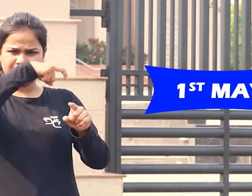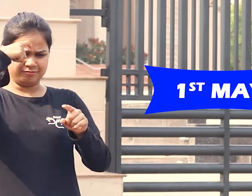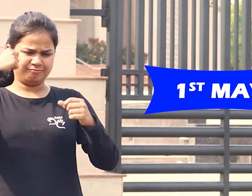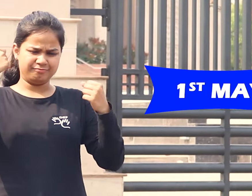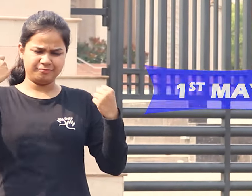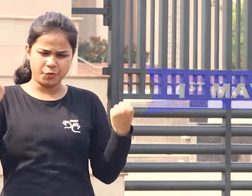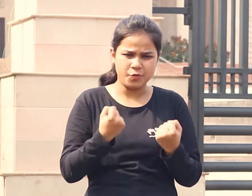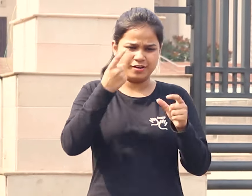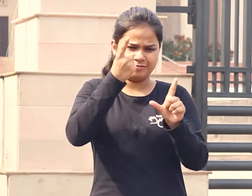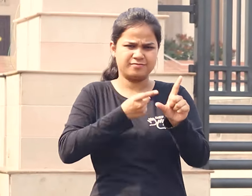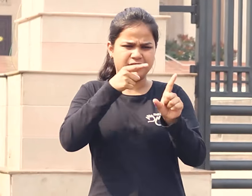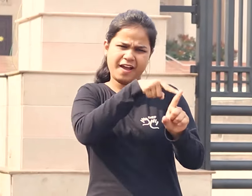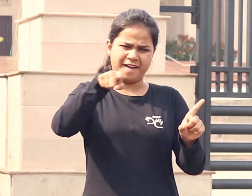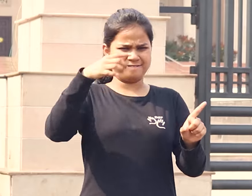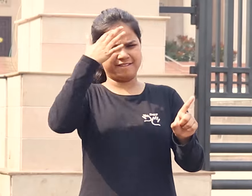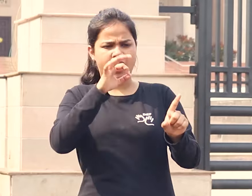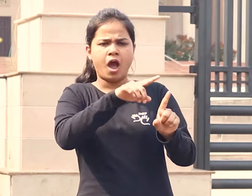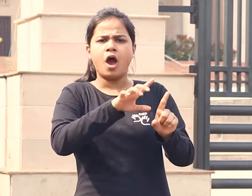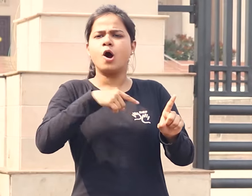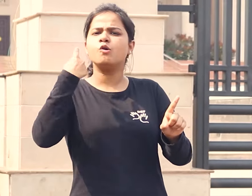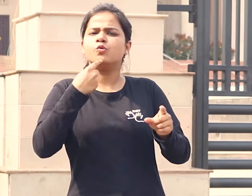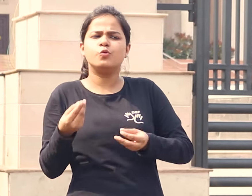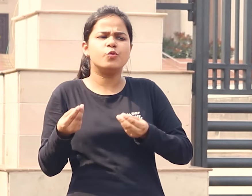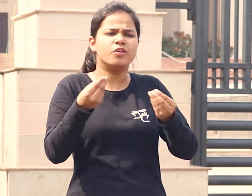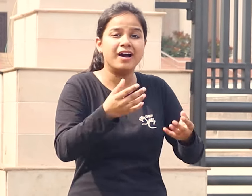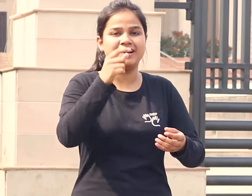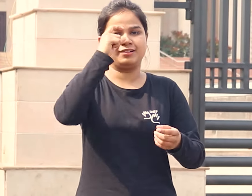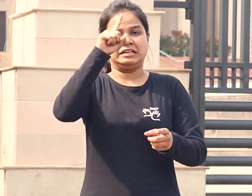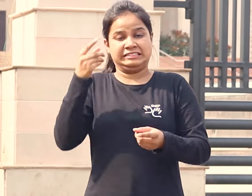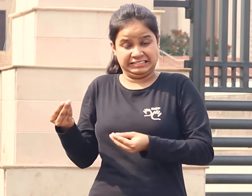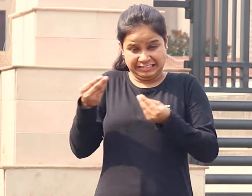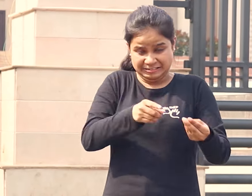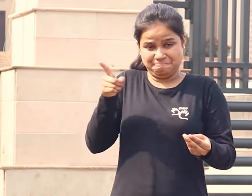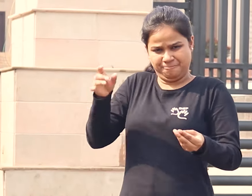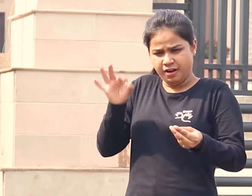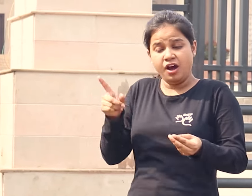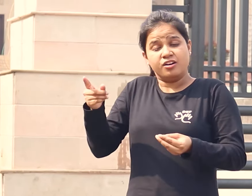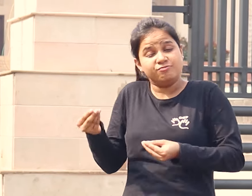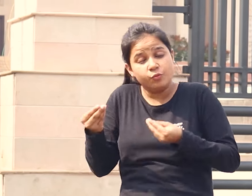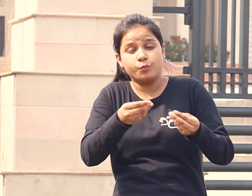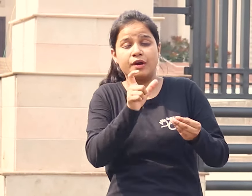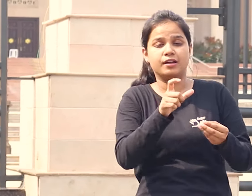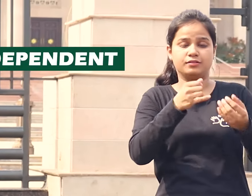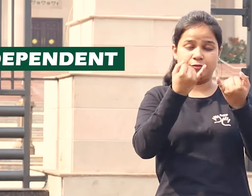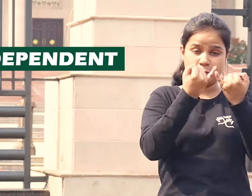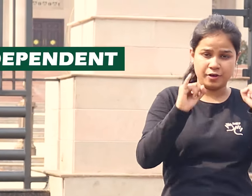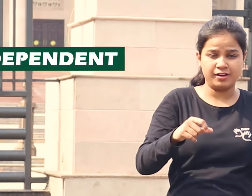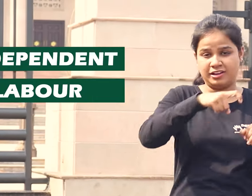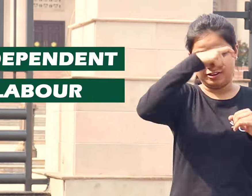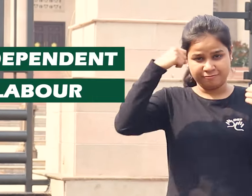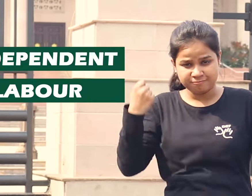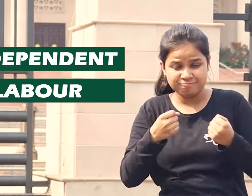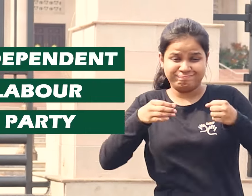elections and in various other sectors. B.R. Ambedkar founded the Independent Labour Party in 1936.